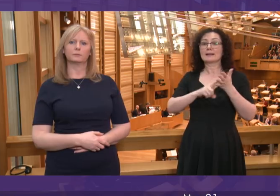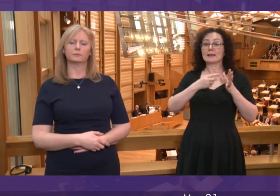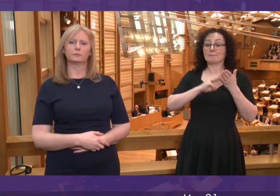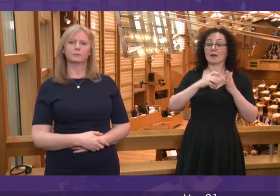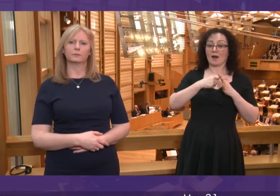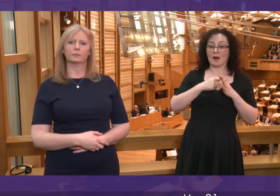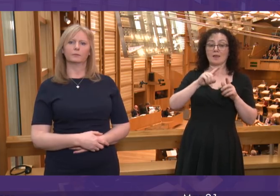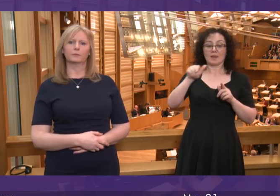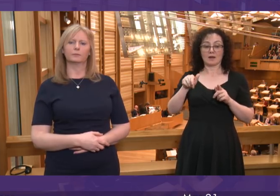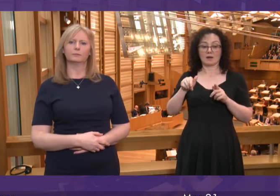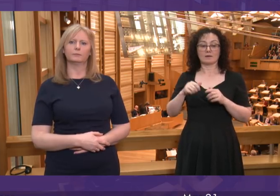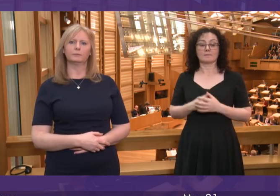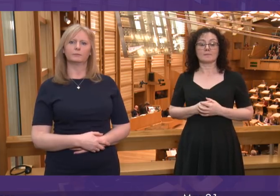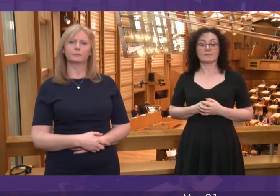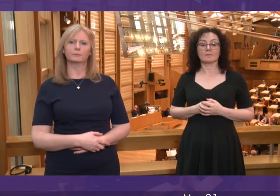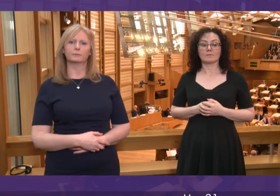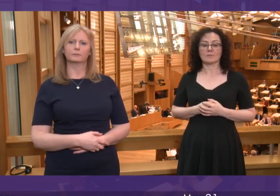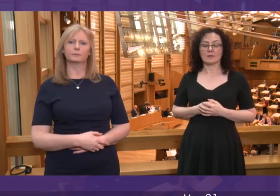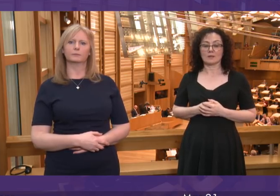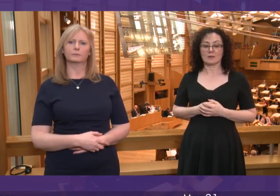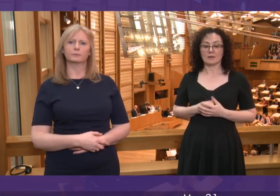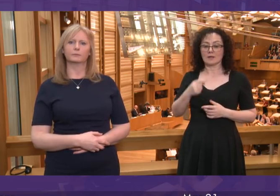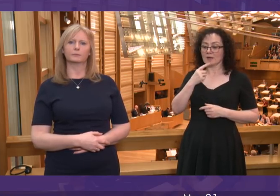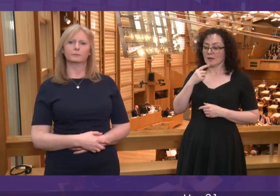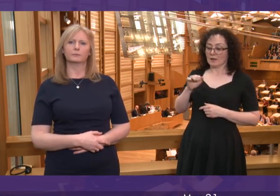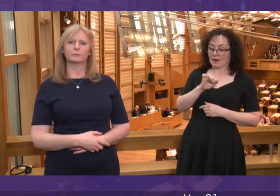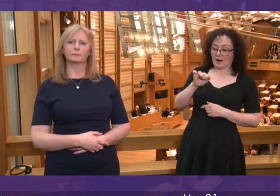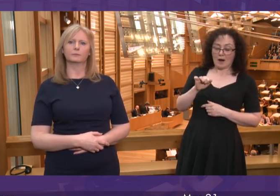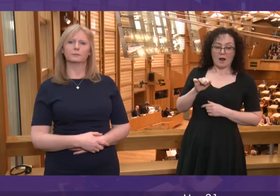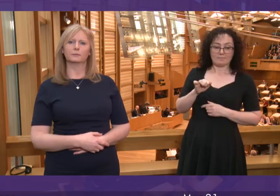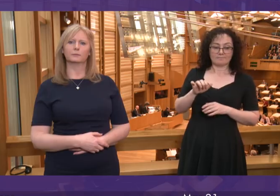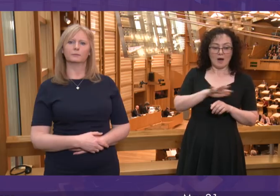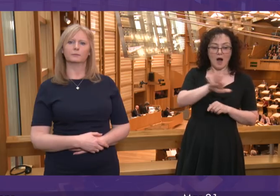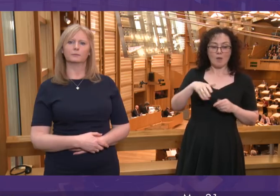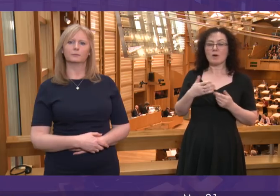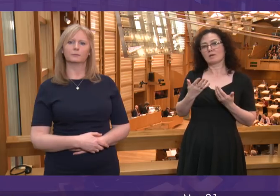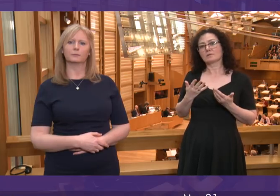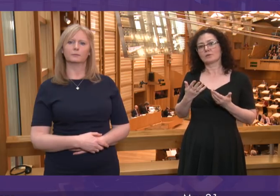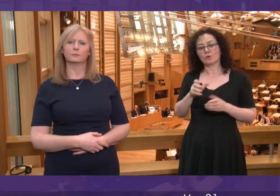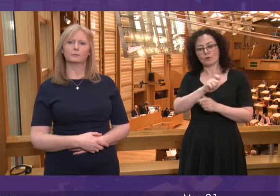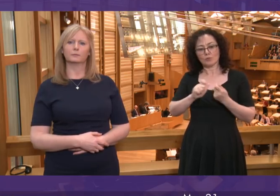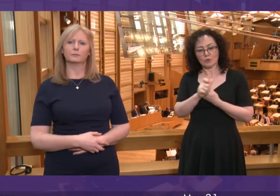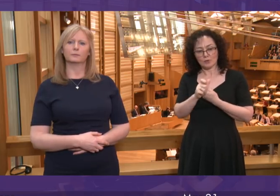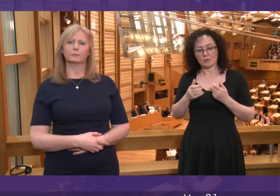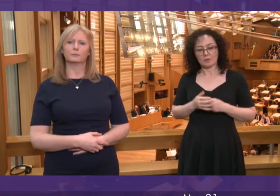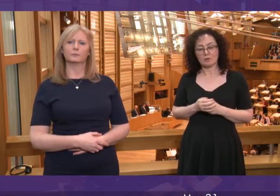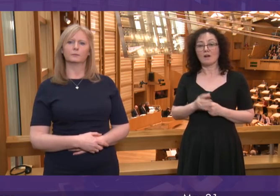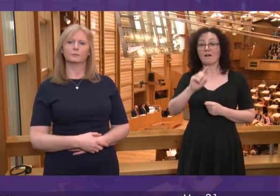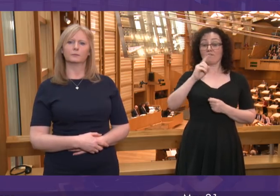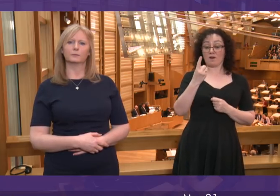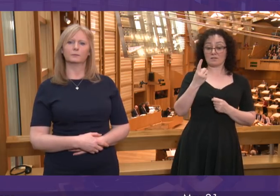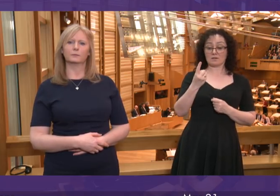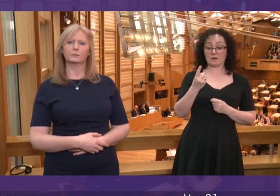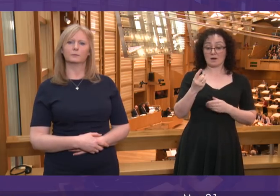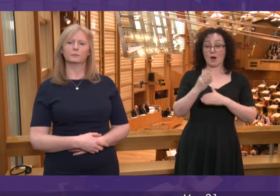Alistair Allen. Very grateful, President and Officer. Cove Harbour fishing community is suffering. First, their landing was bought and closed by a private landlord.